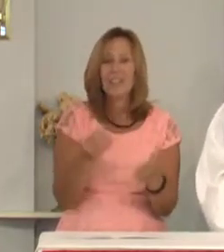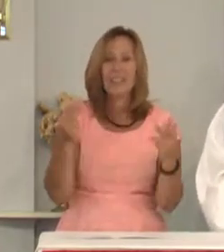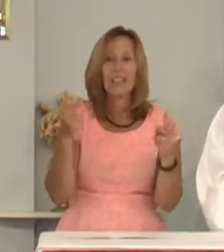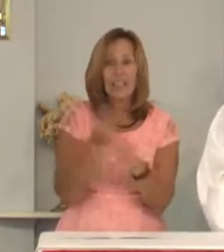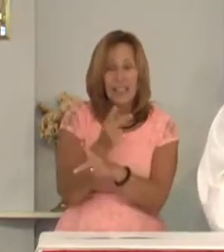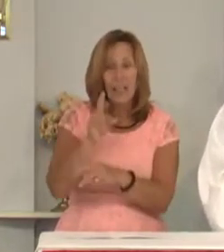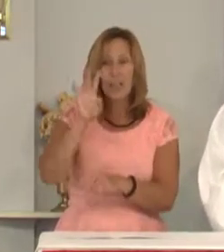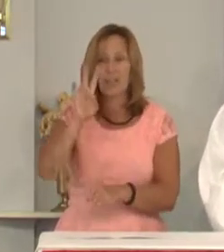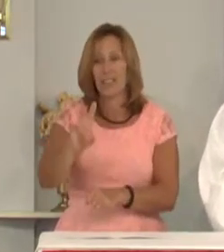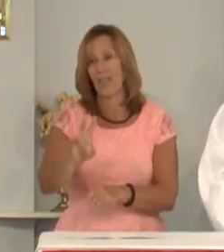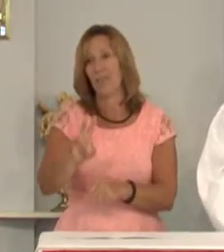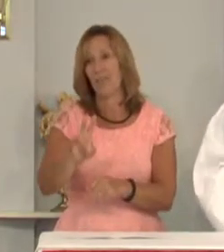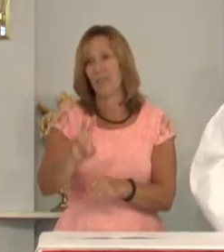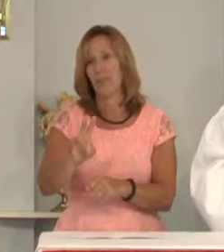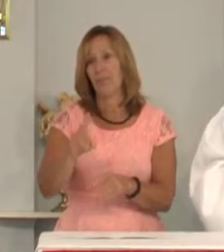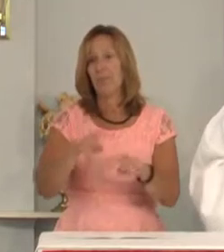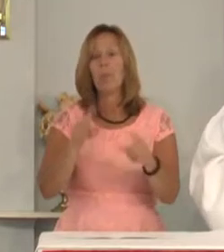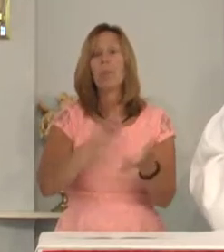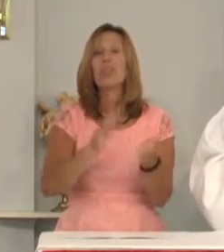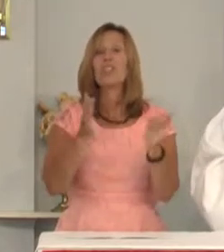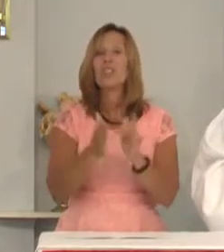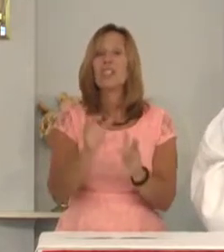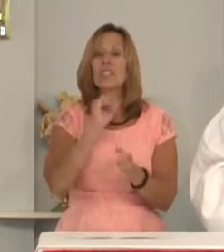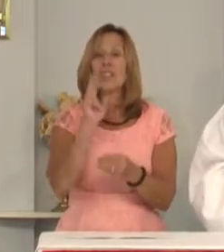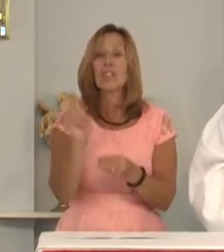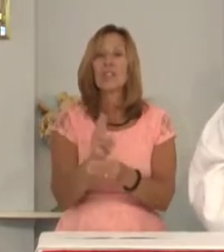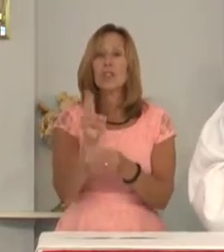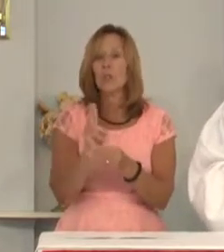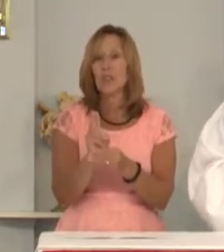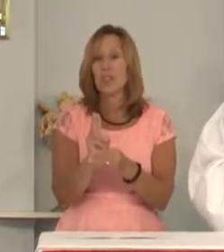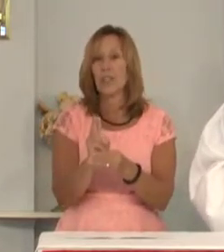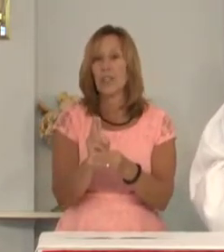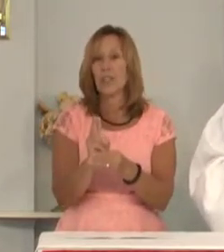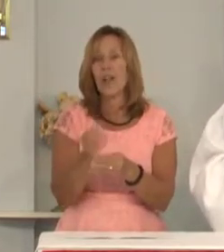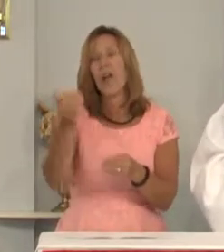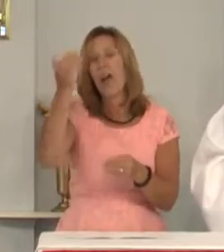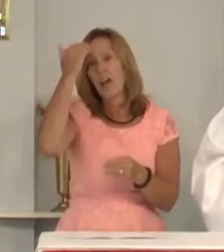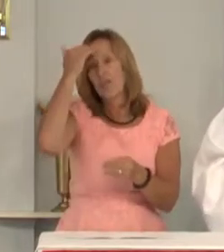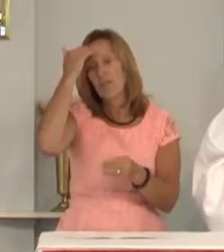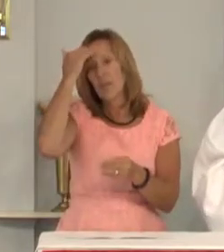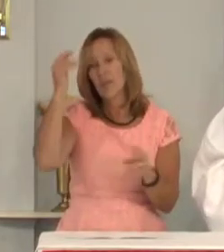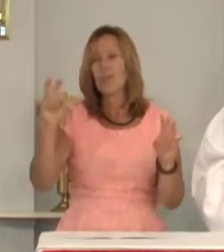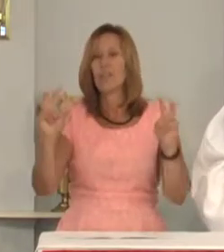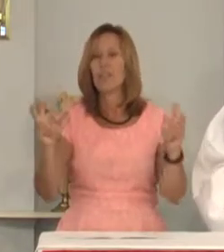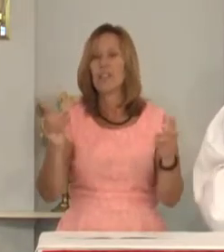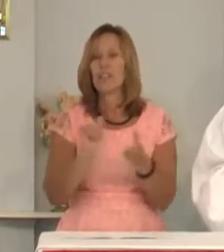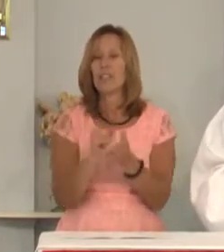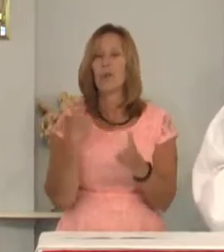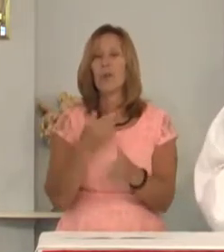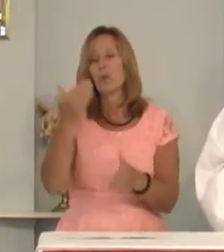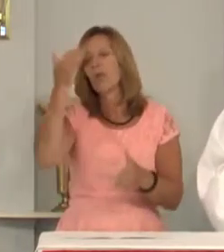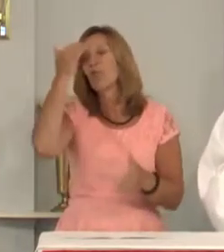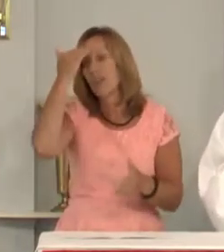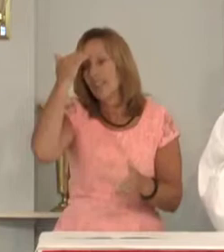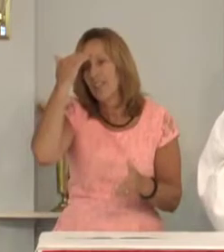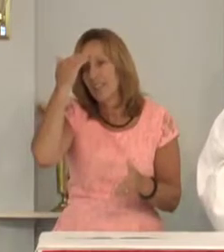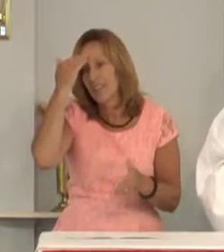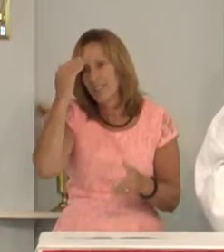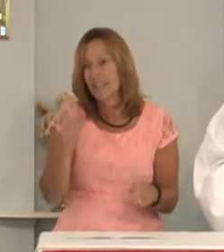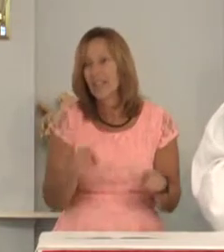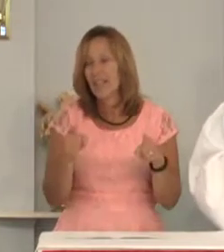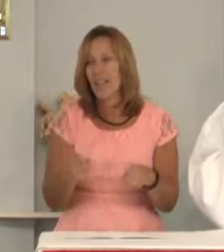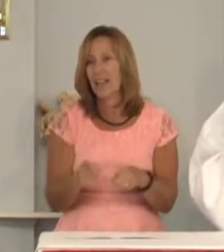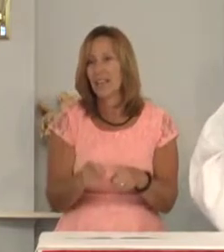seven. but Jesus is using a familiar phrase that we would recognize as